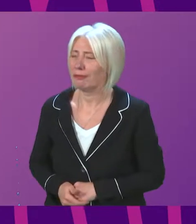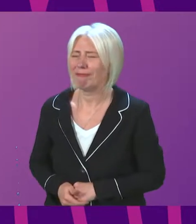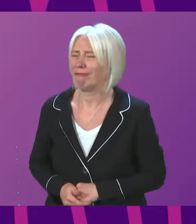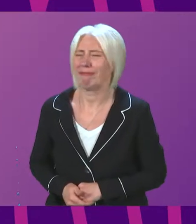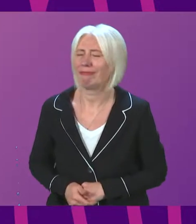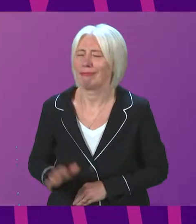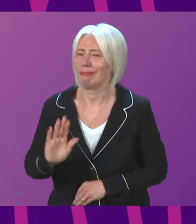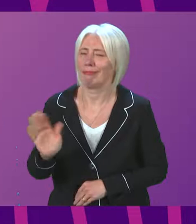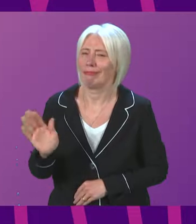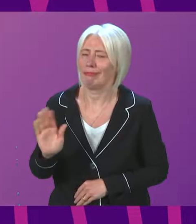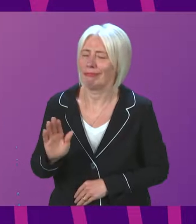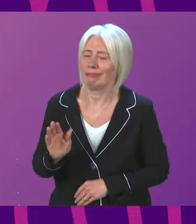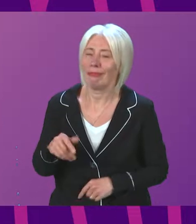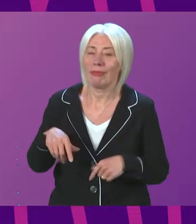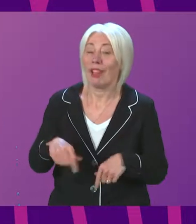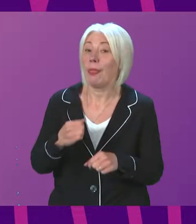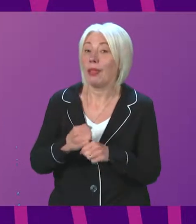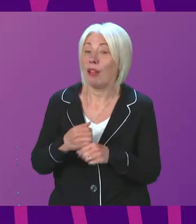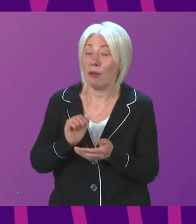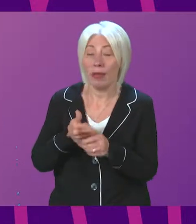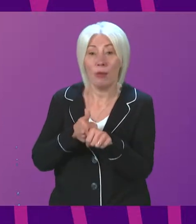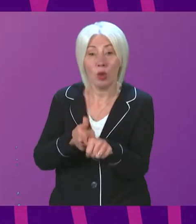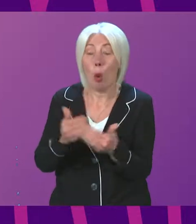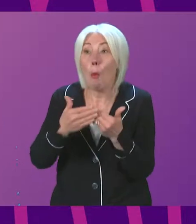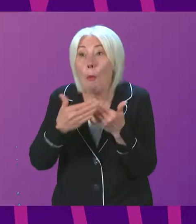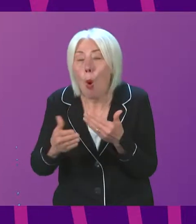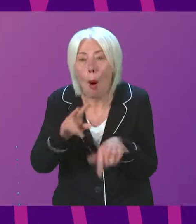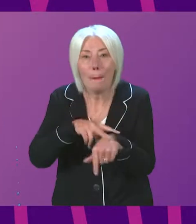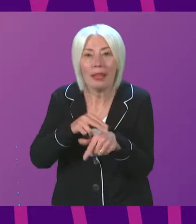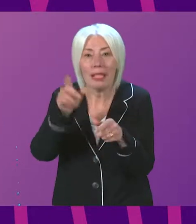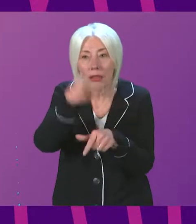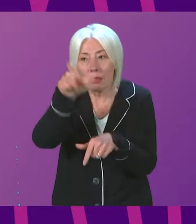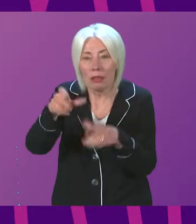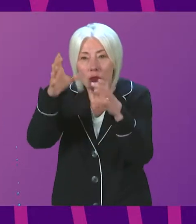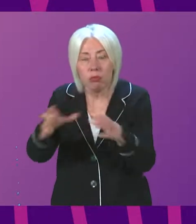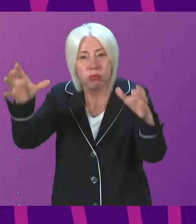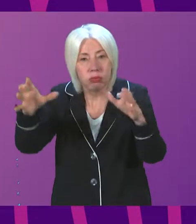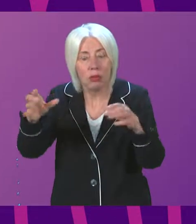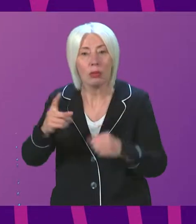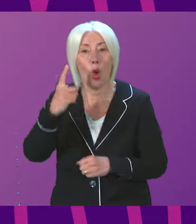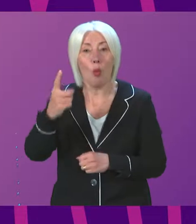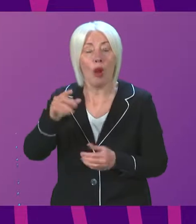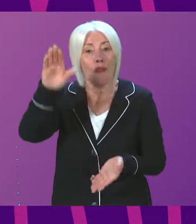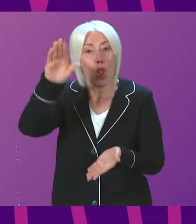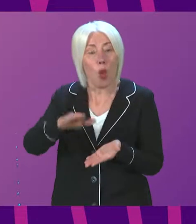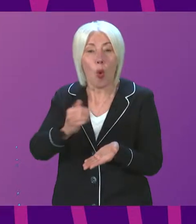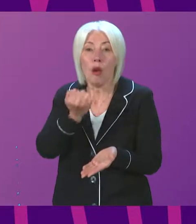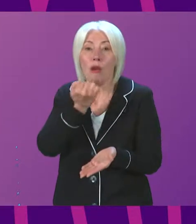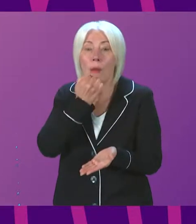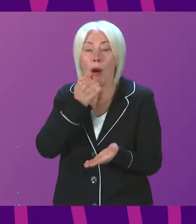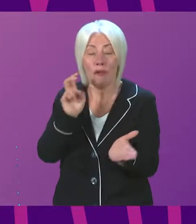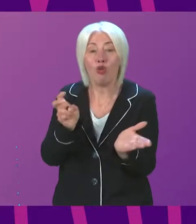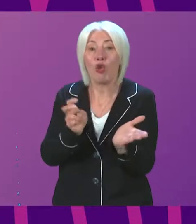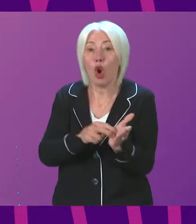no, I don't. Of course, this government has supported more police officers and we have one of the lowest rates of recorded